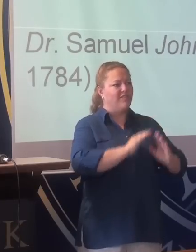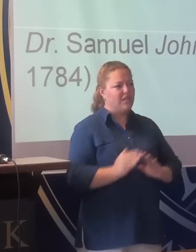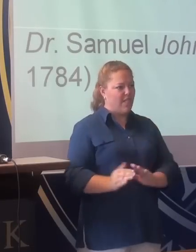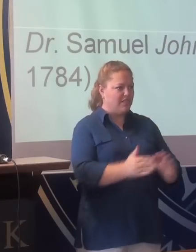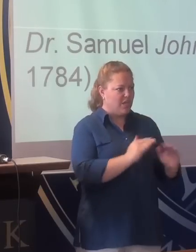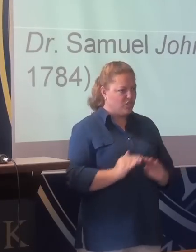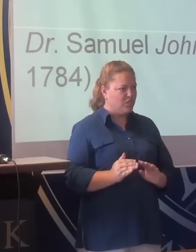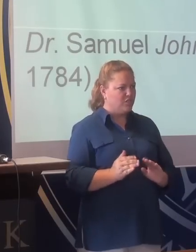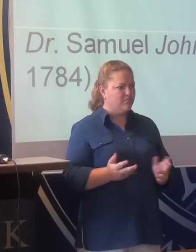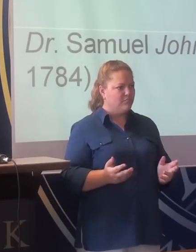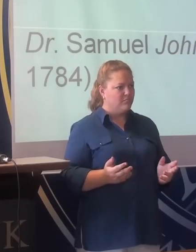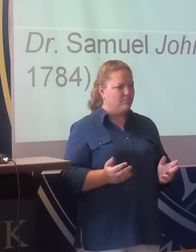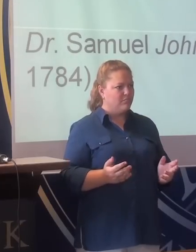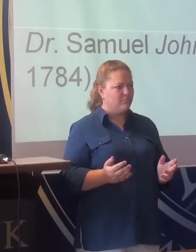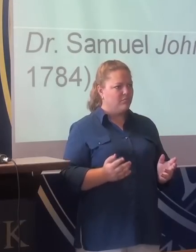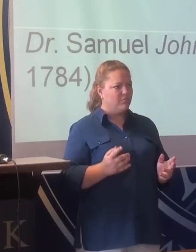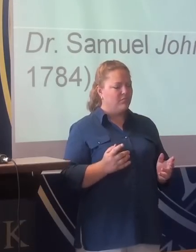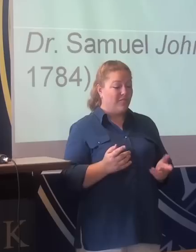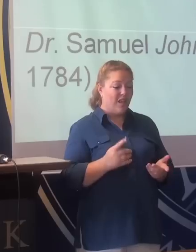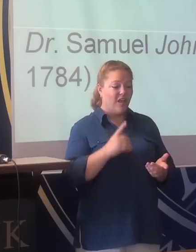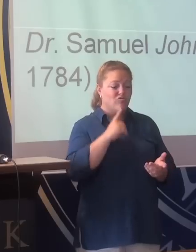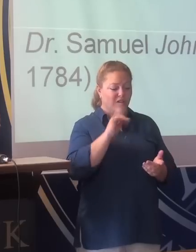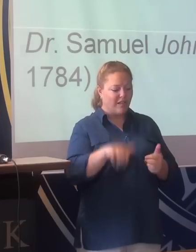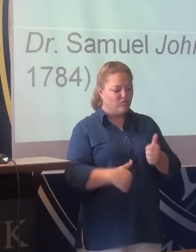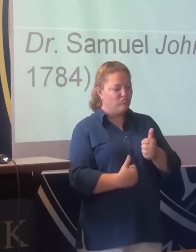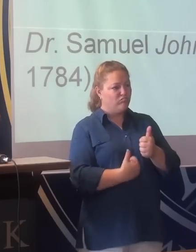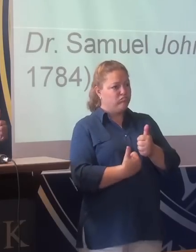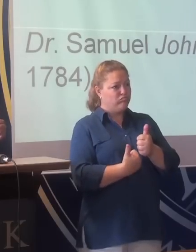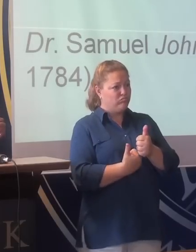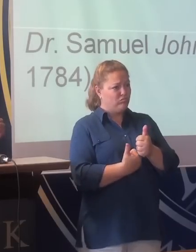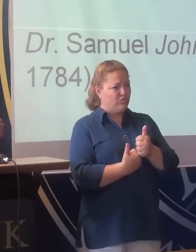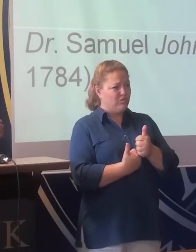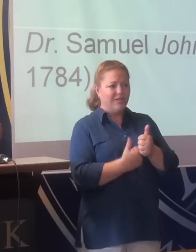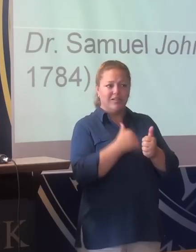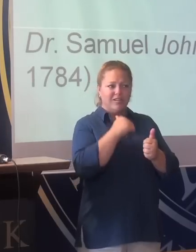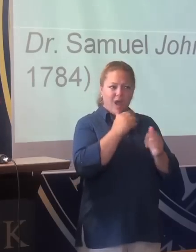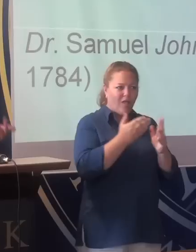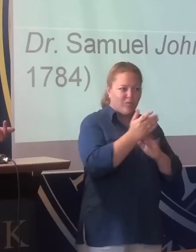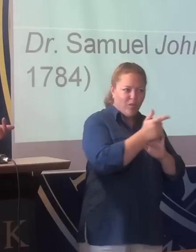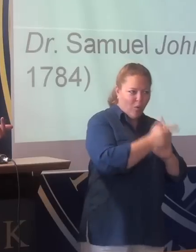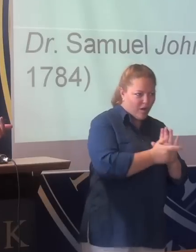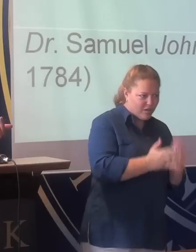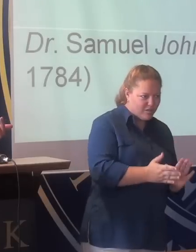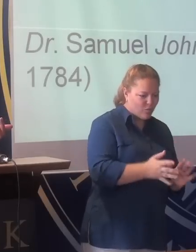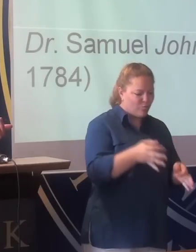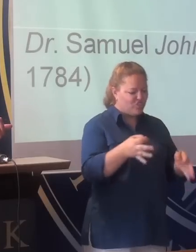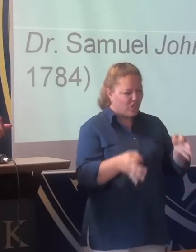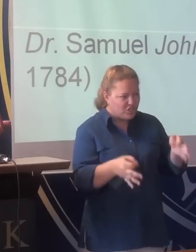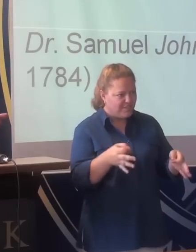and that it is in fact maintained, not by lawyers, not by judges,